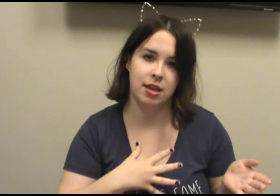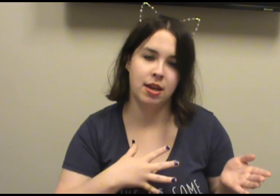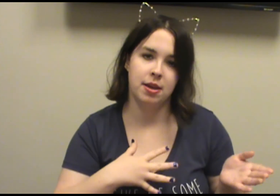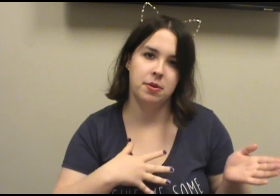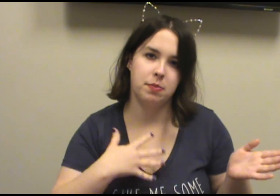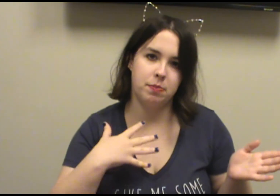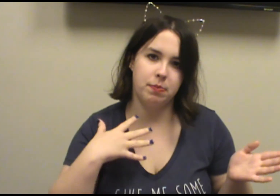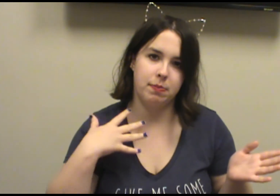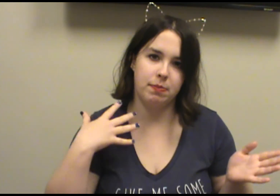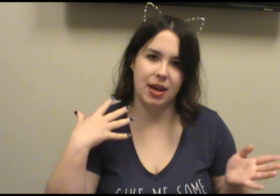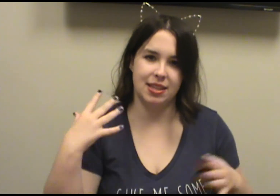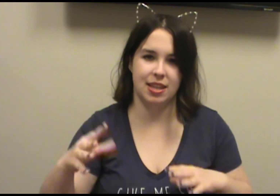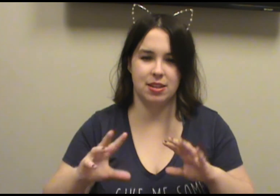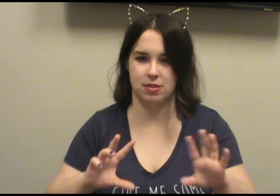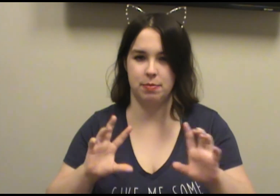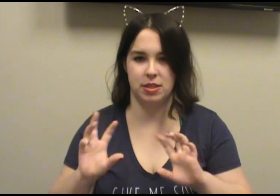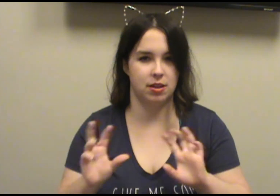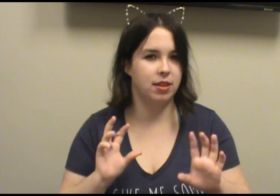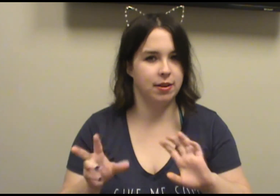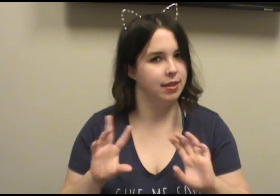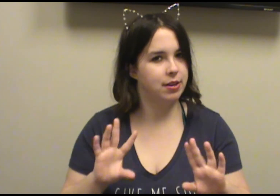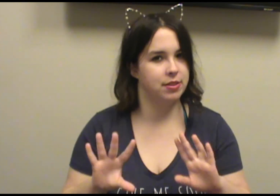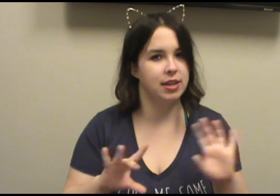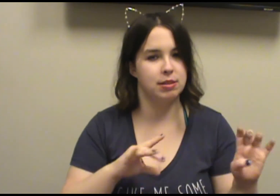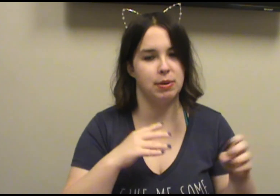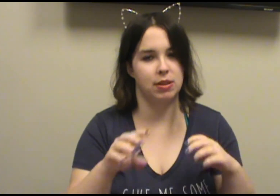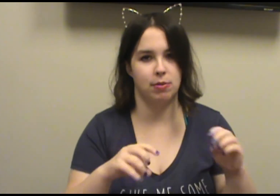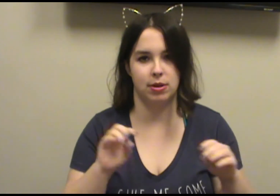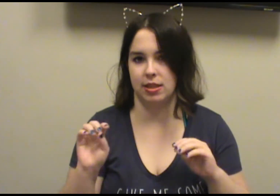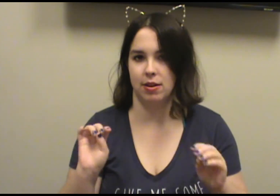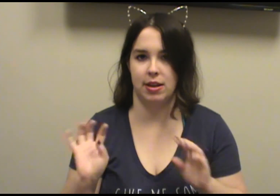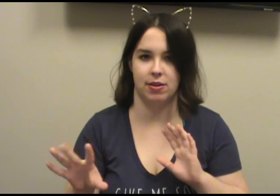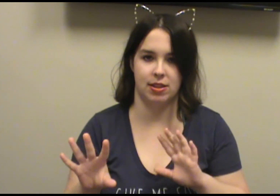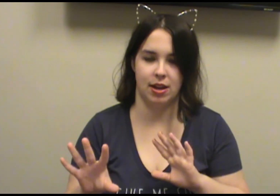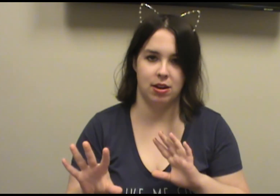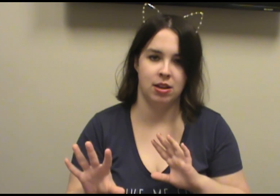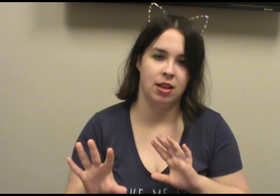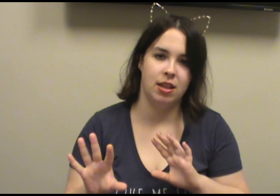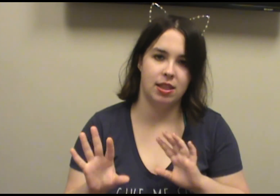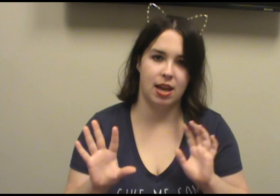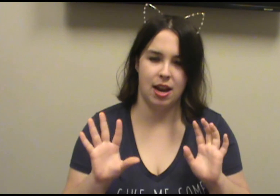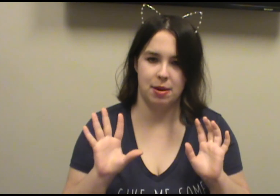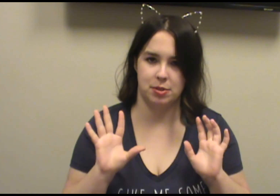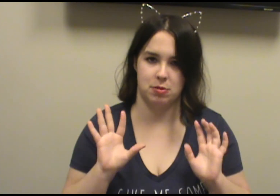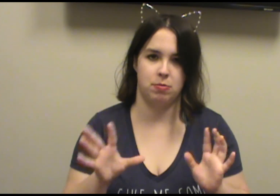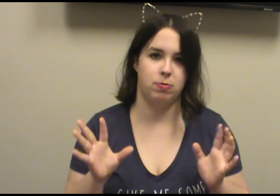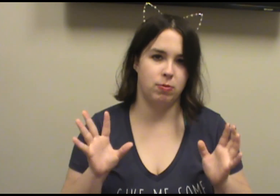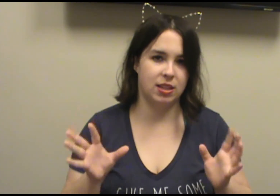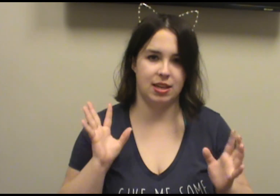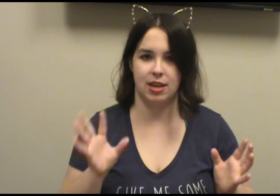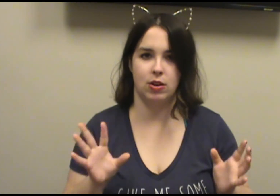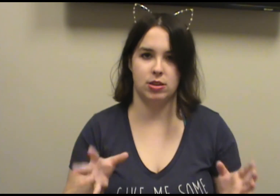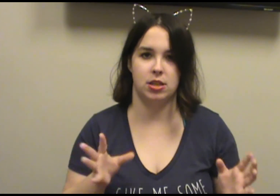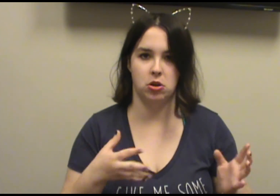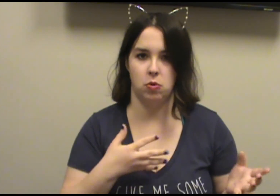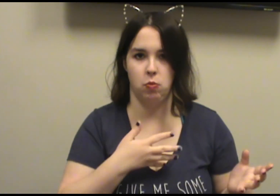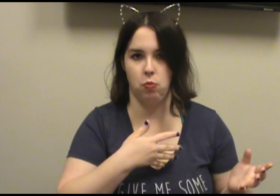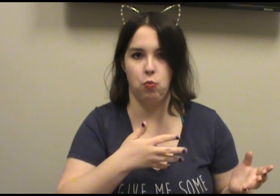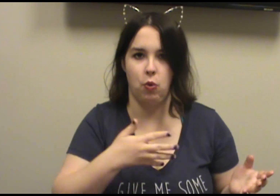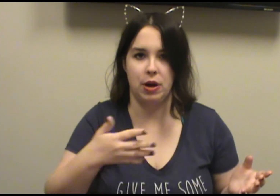and then there's a bunch of other little things being thrown in there, here and there, that I'm just really curious to know where